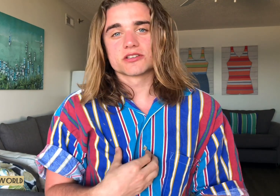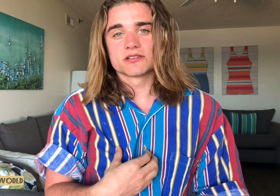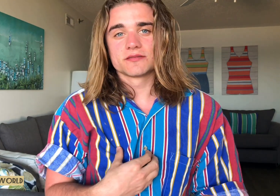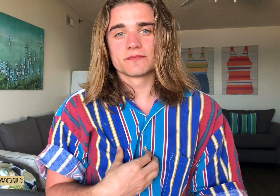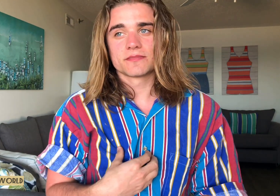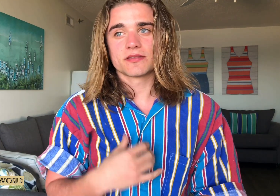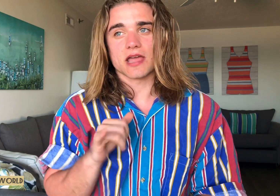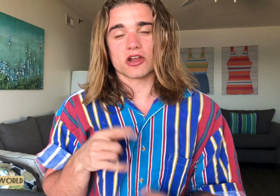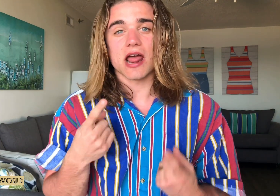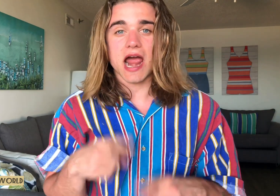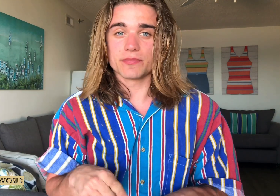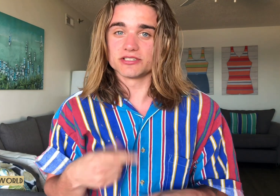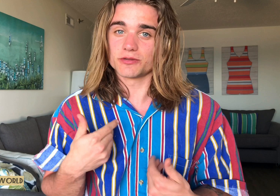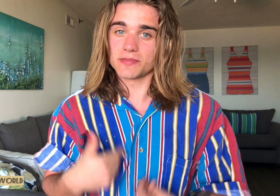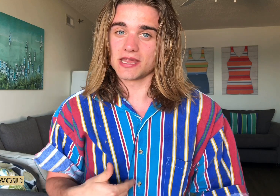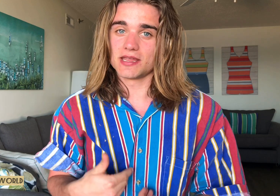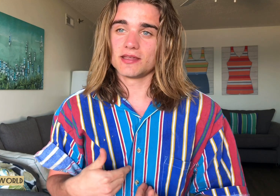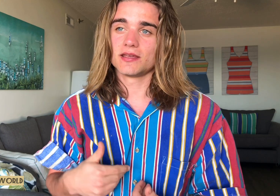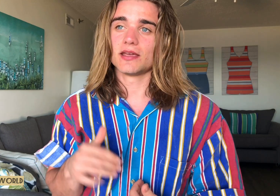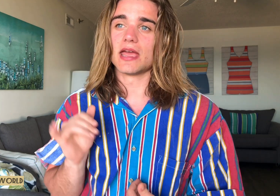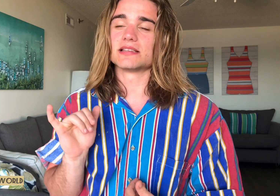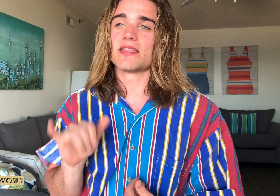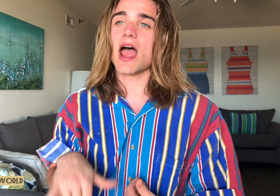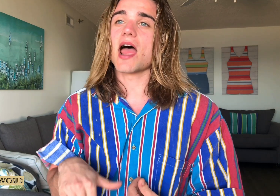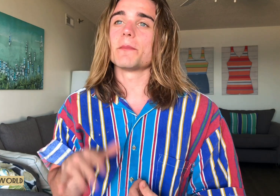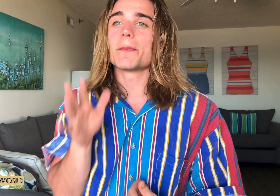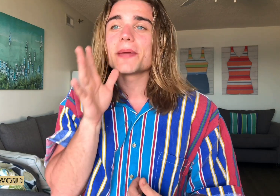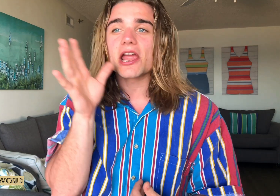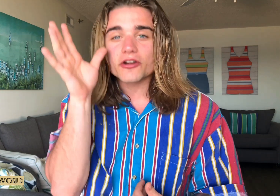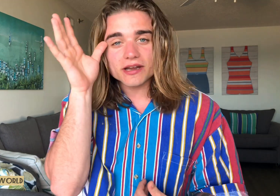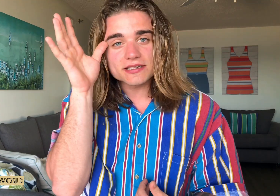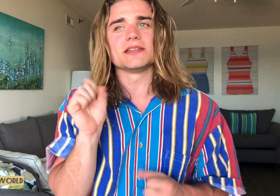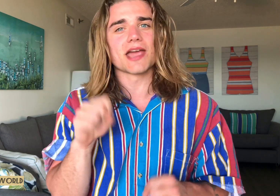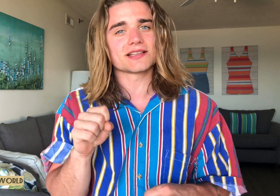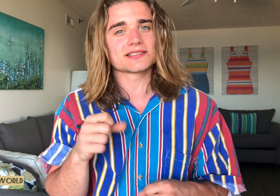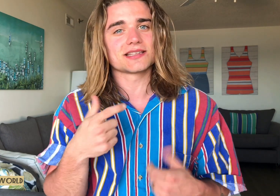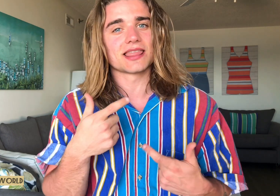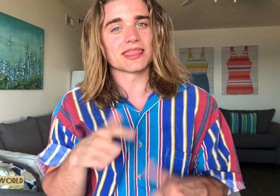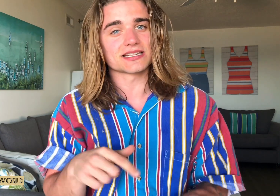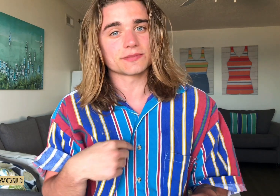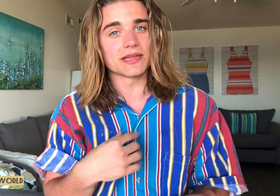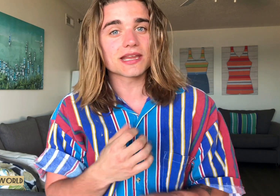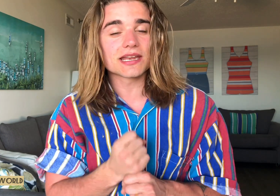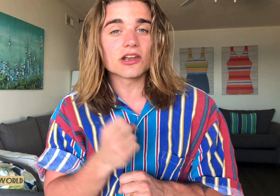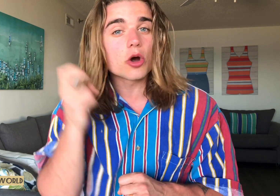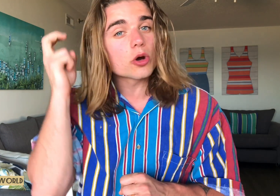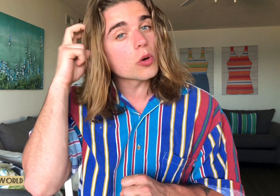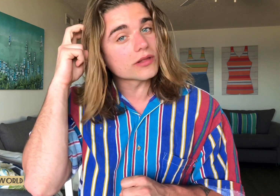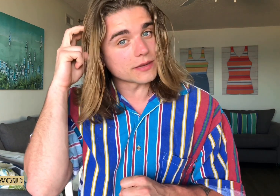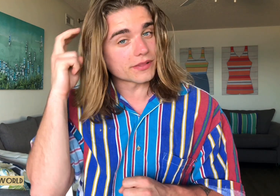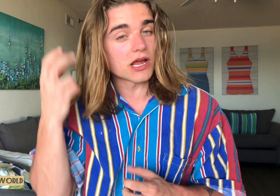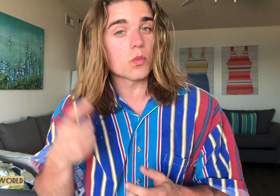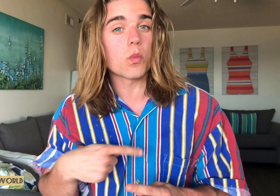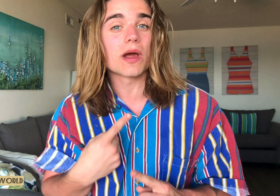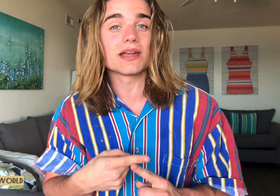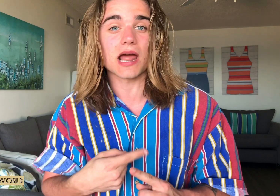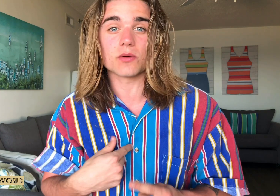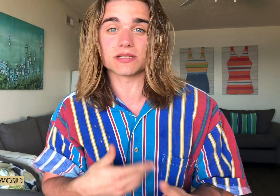that could happen to me is that my parents, yes, let's me get an O-cochlear implant when I was a